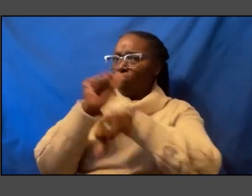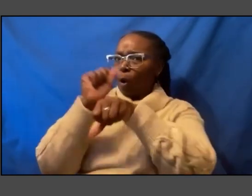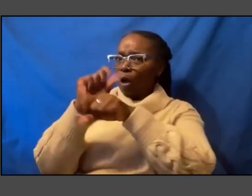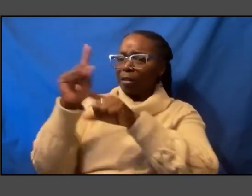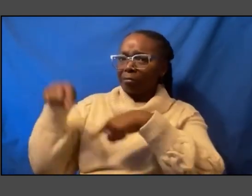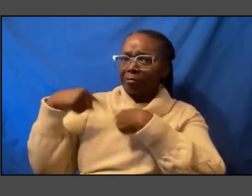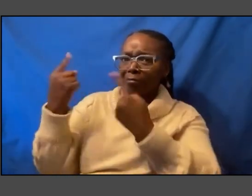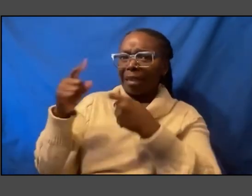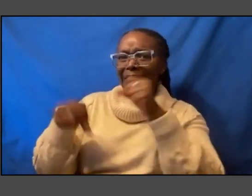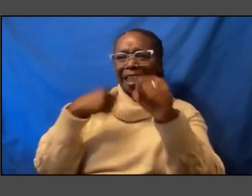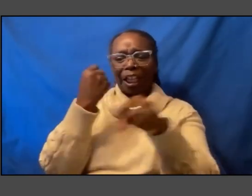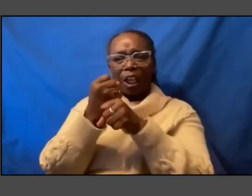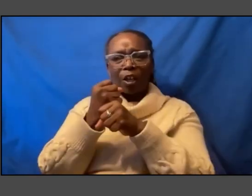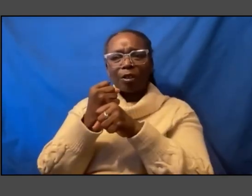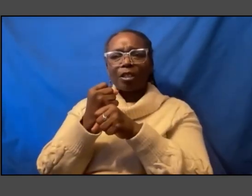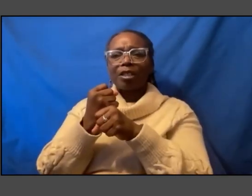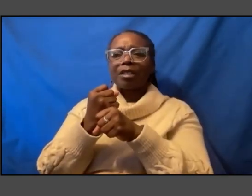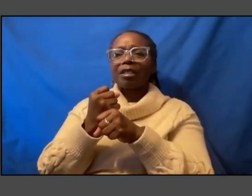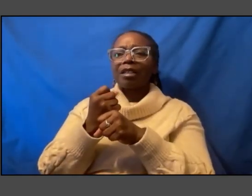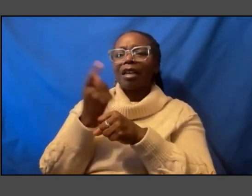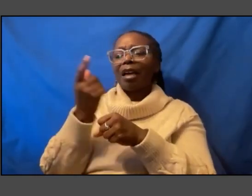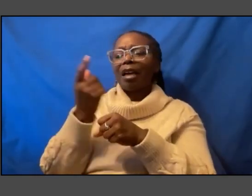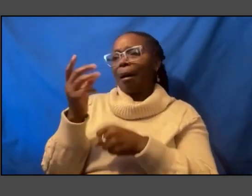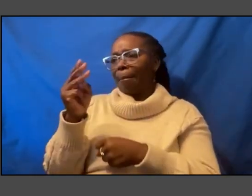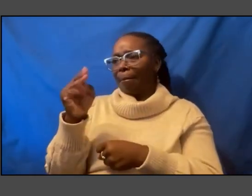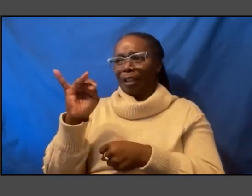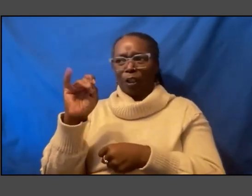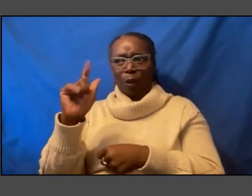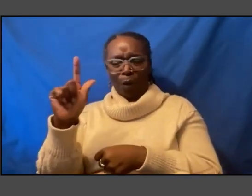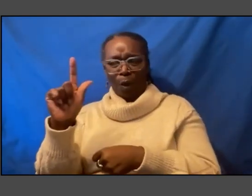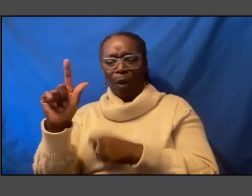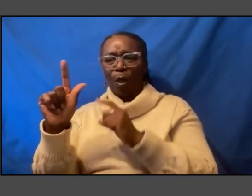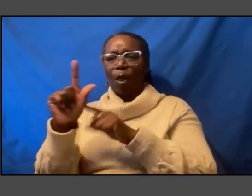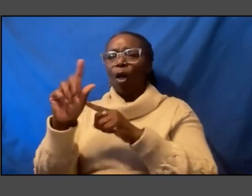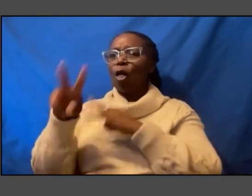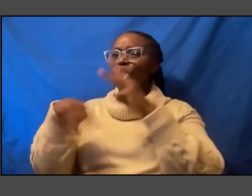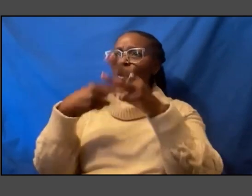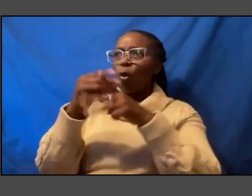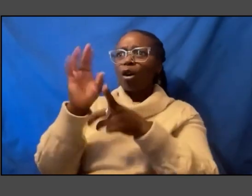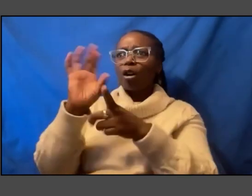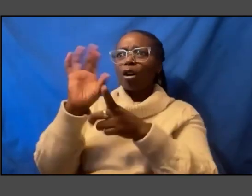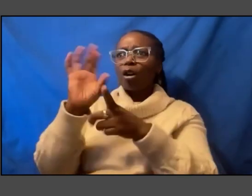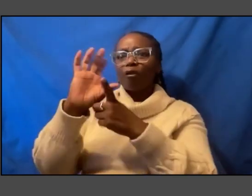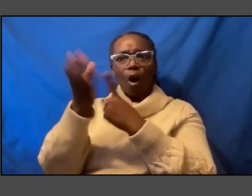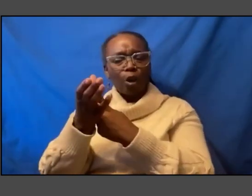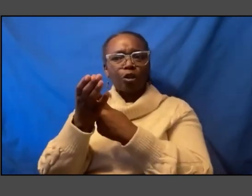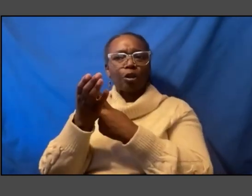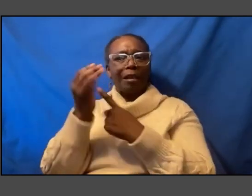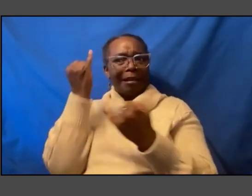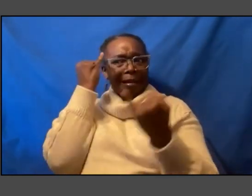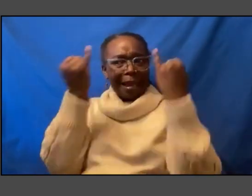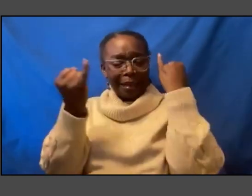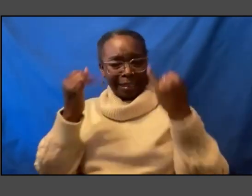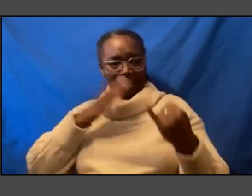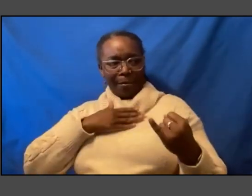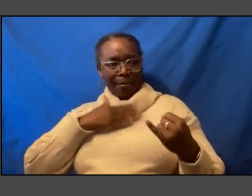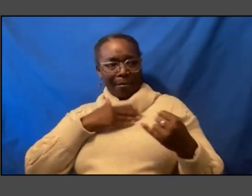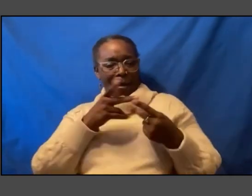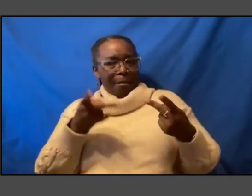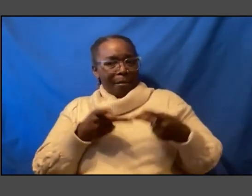in your case uh and in the world of cultural and culture and ideas in my place um exploring and uplifting African